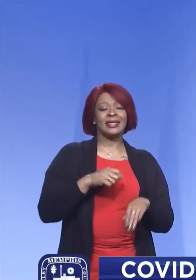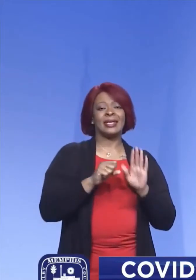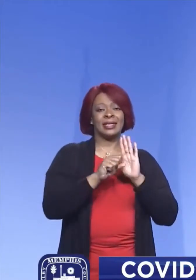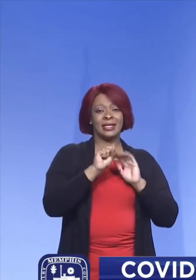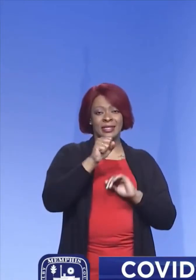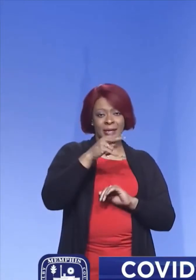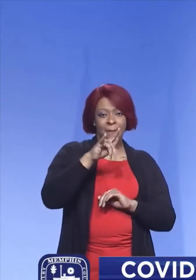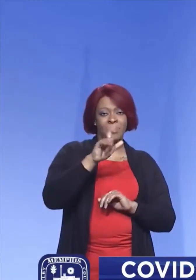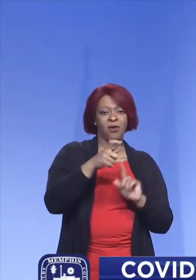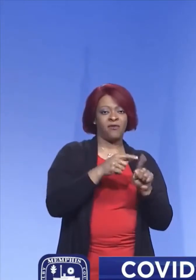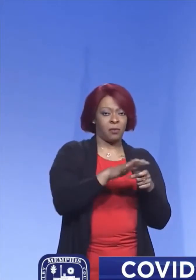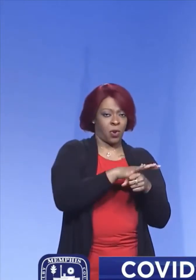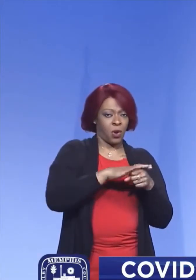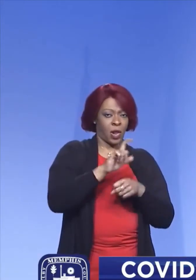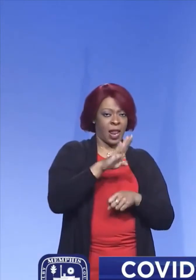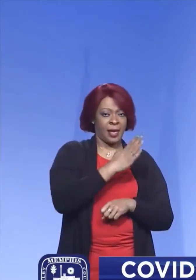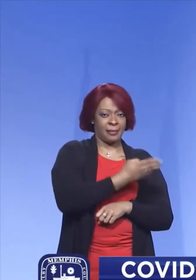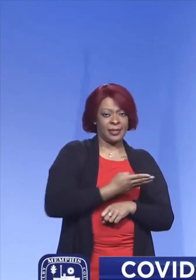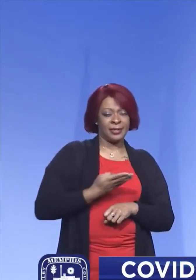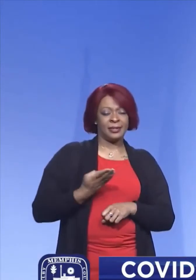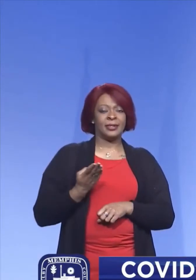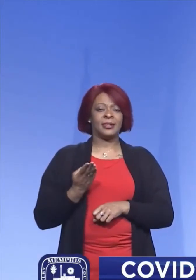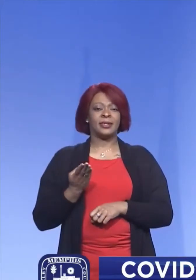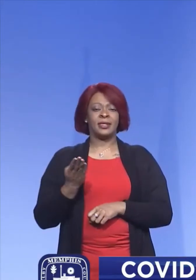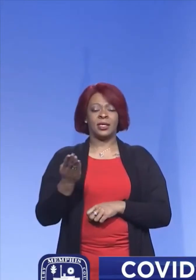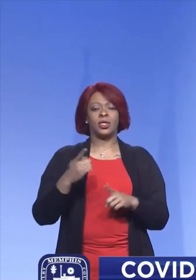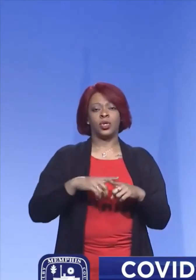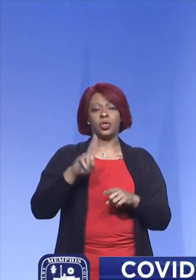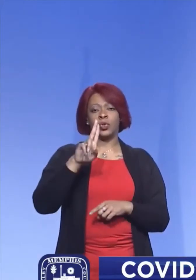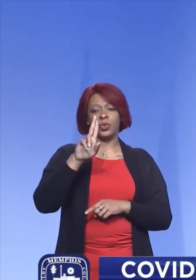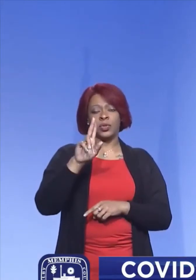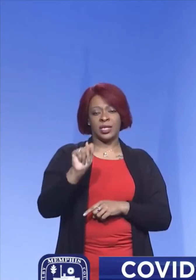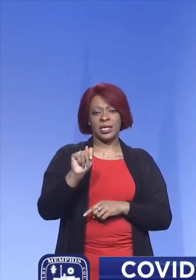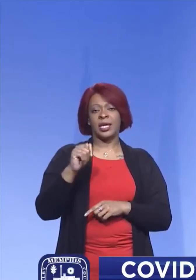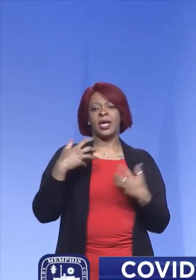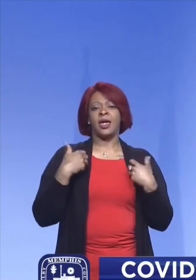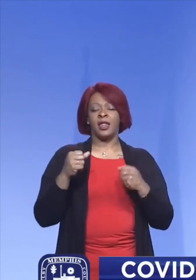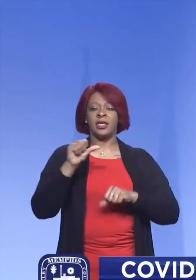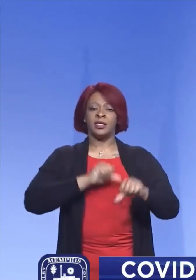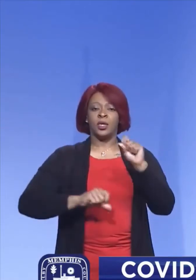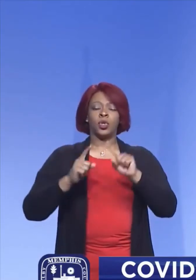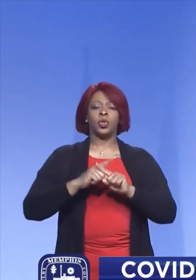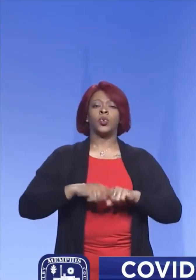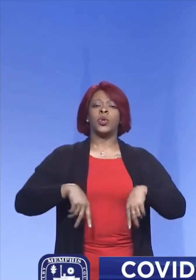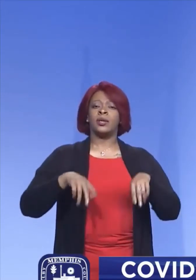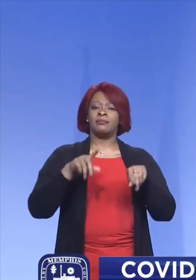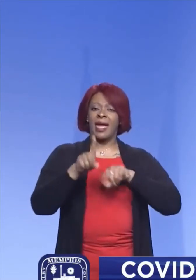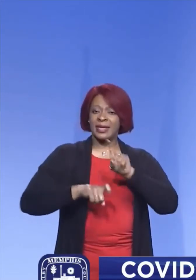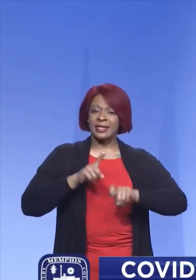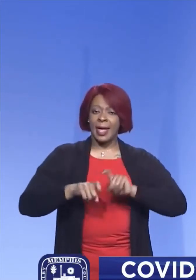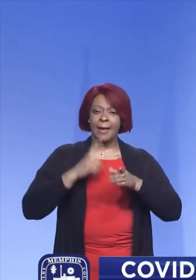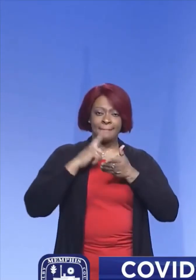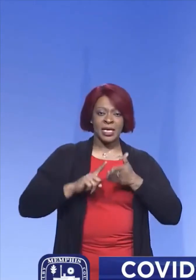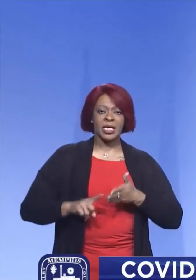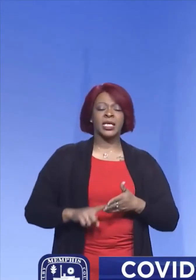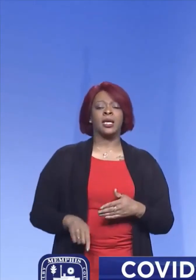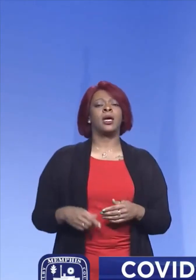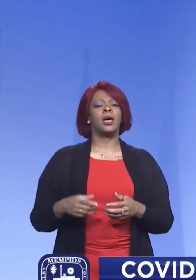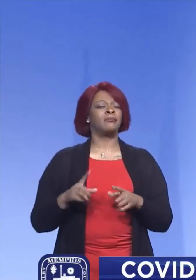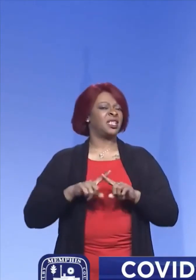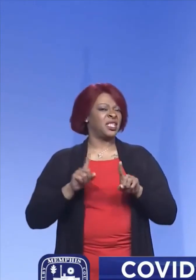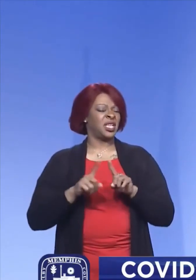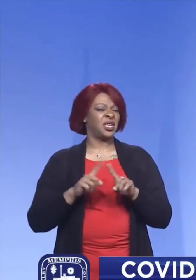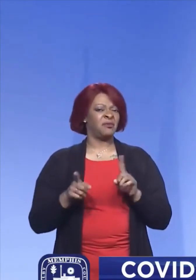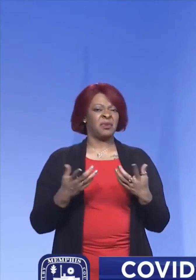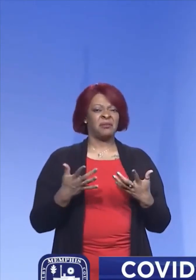local labs that are being sent to UT Health Science Center for them to examine. So there is a number of